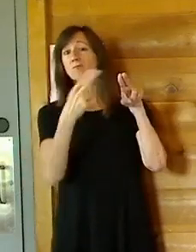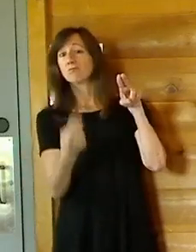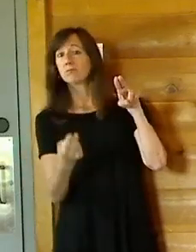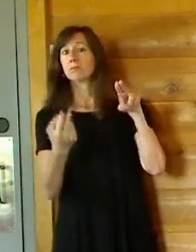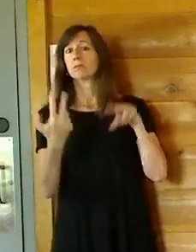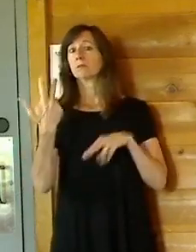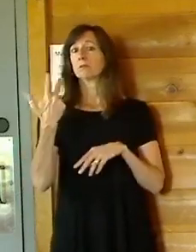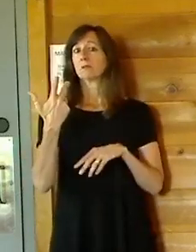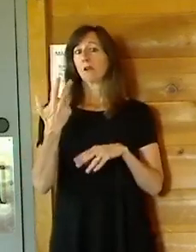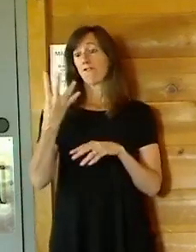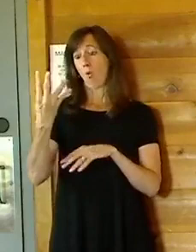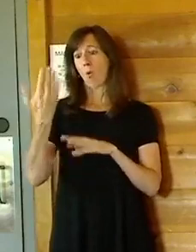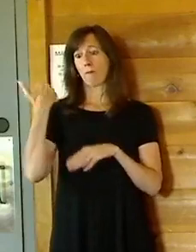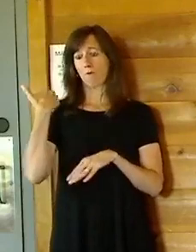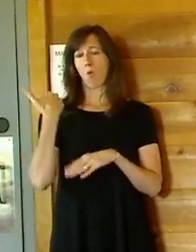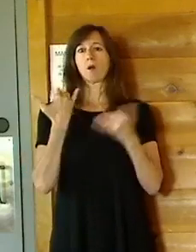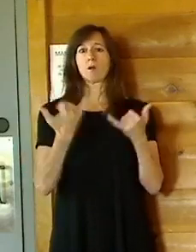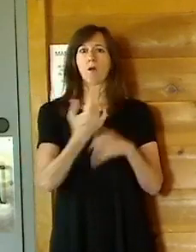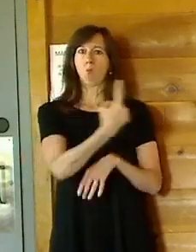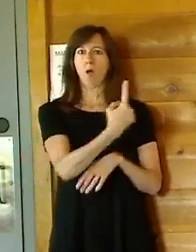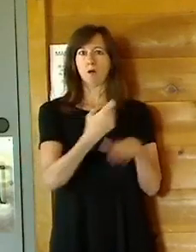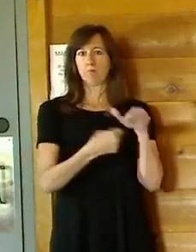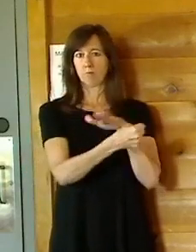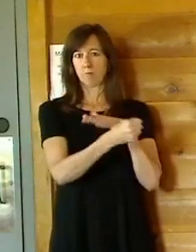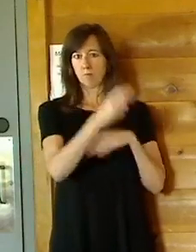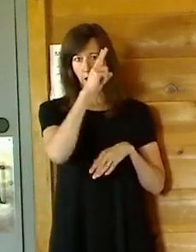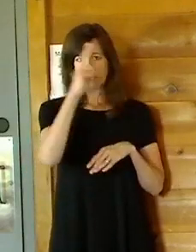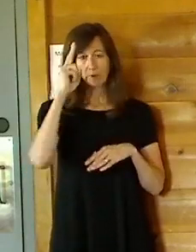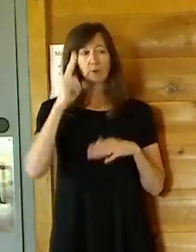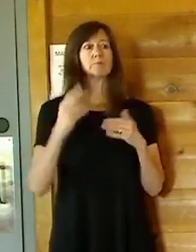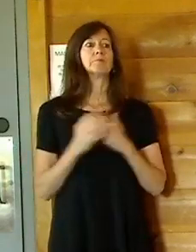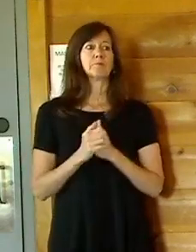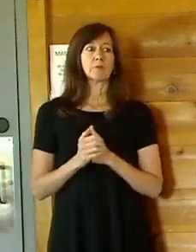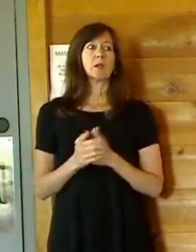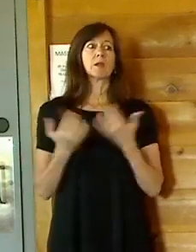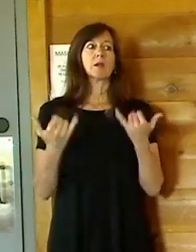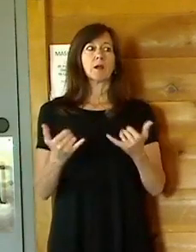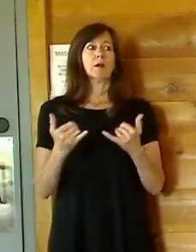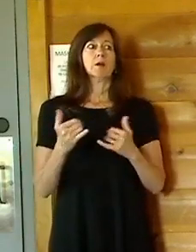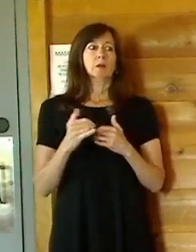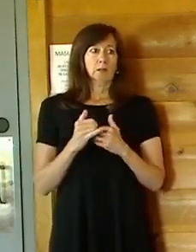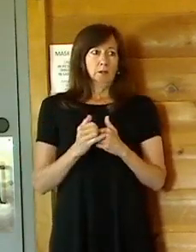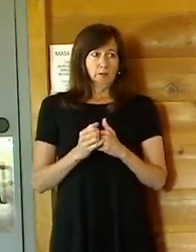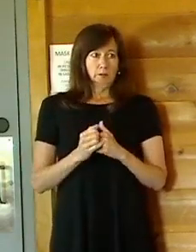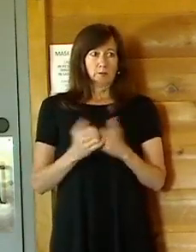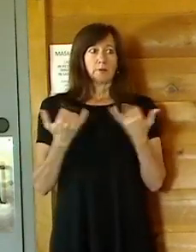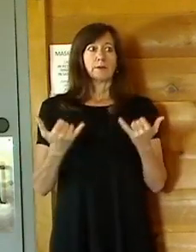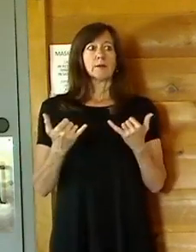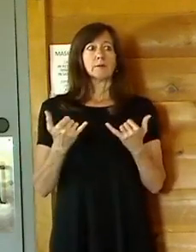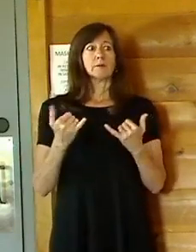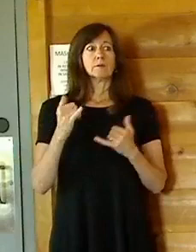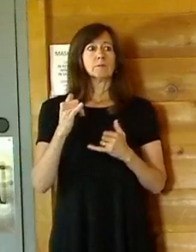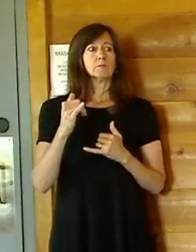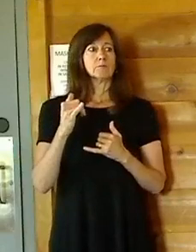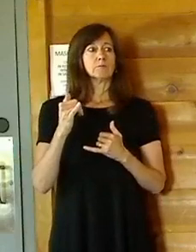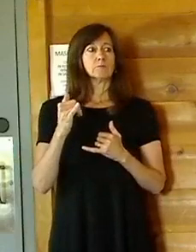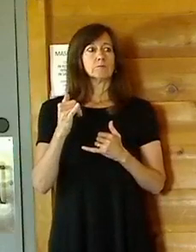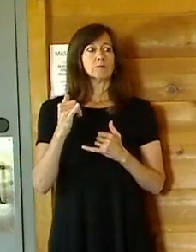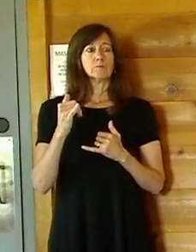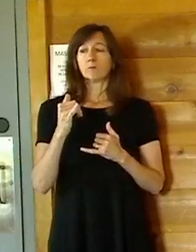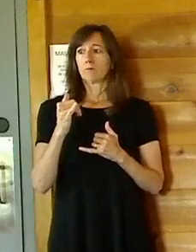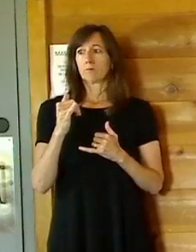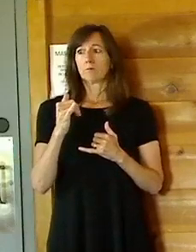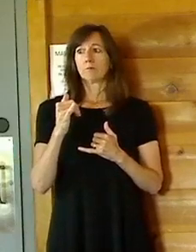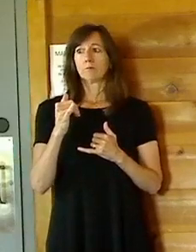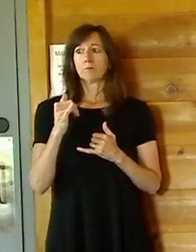now at 446 of our neighbors have succumbed to the virus. That is sadly one additional death since